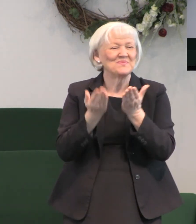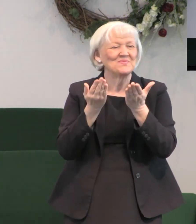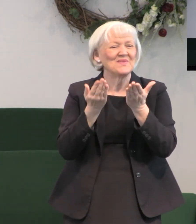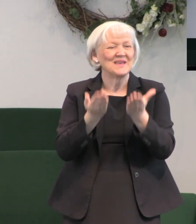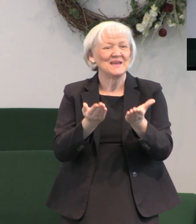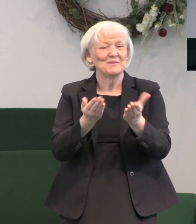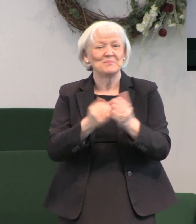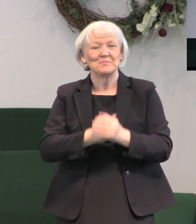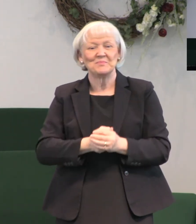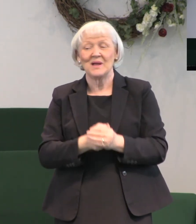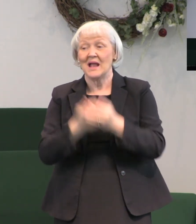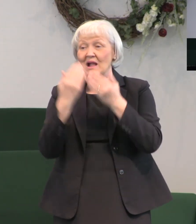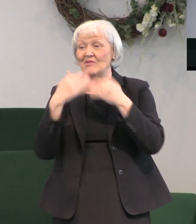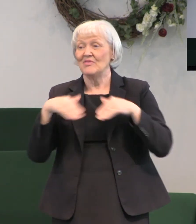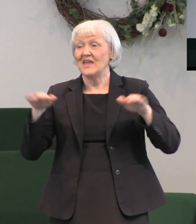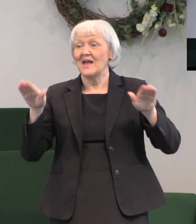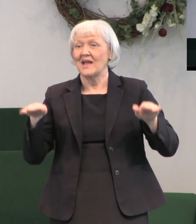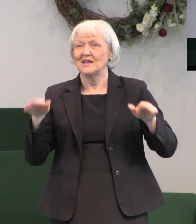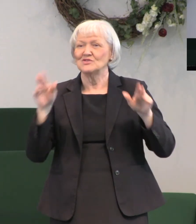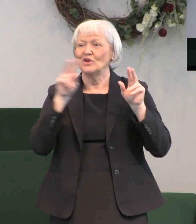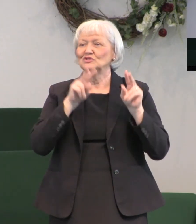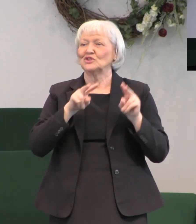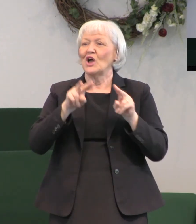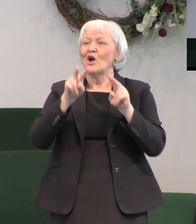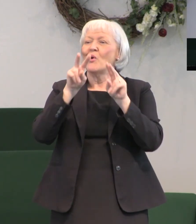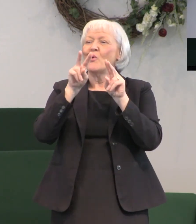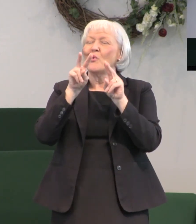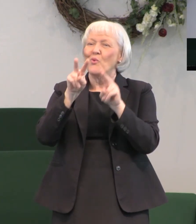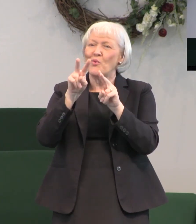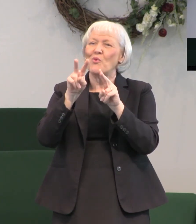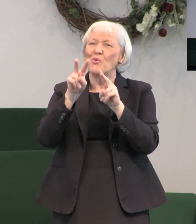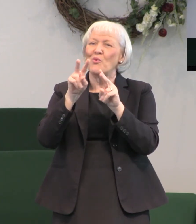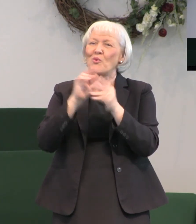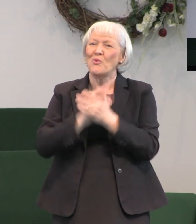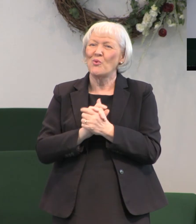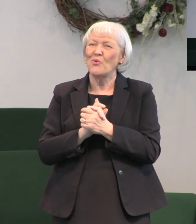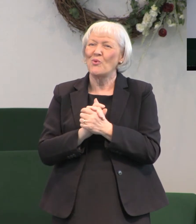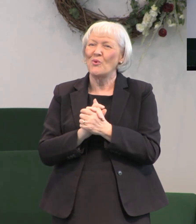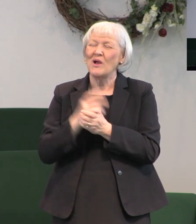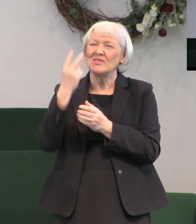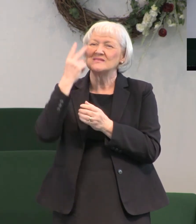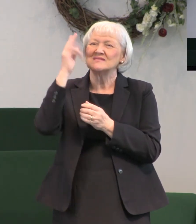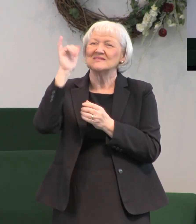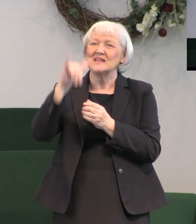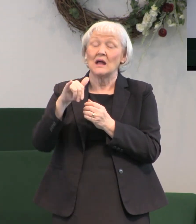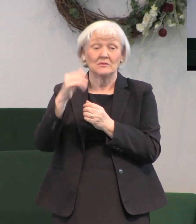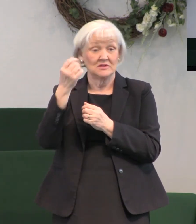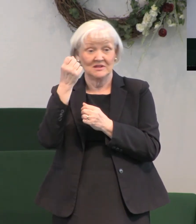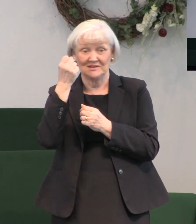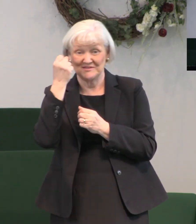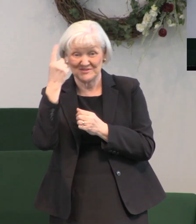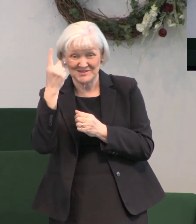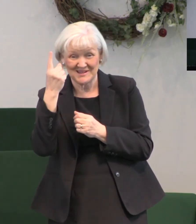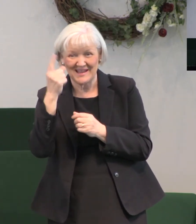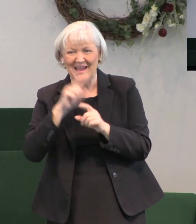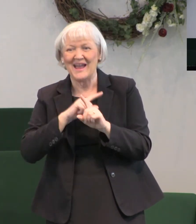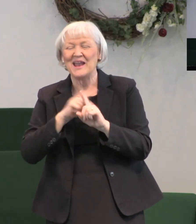was beheld he was seen by the holy angels they saw that they didn't understand it